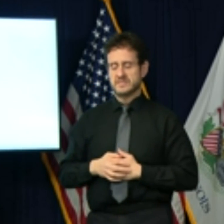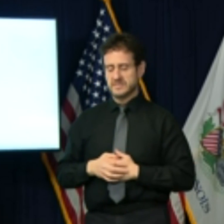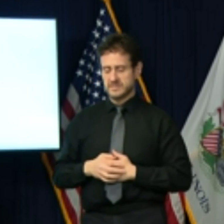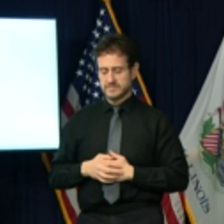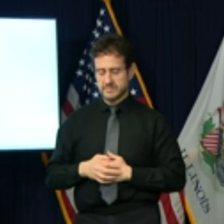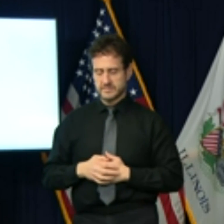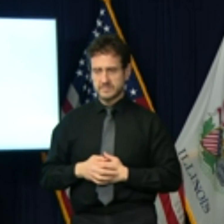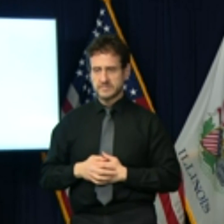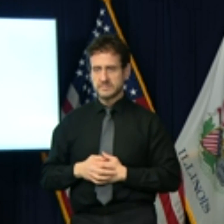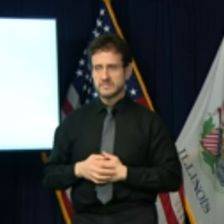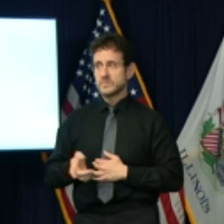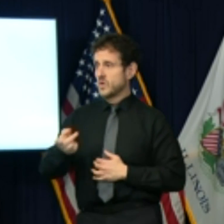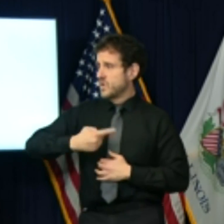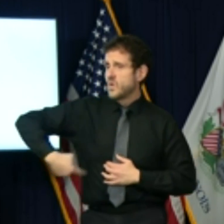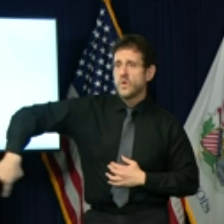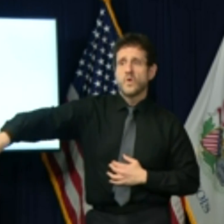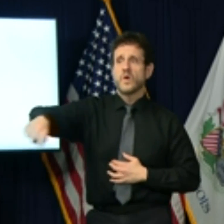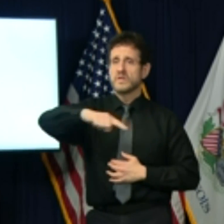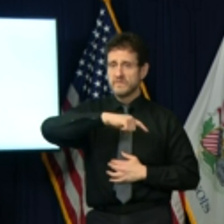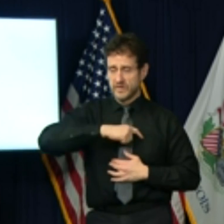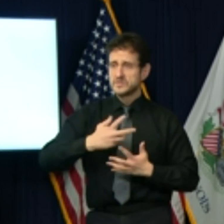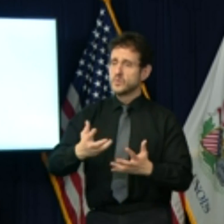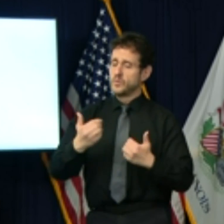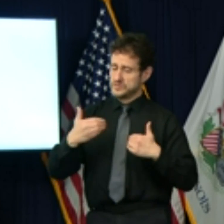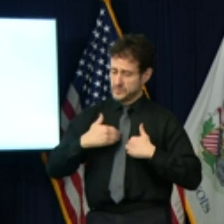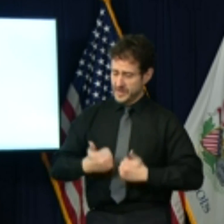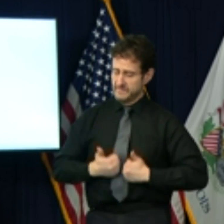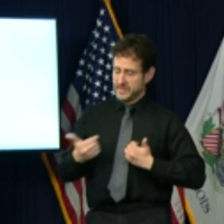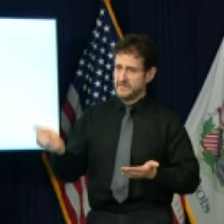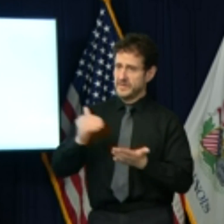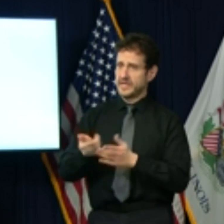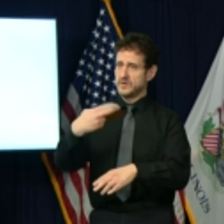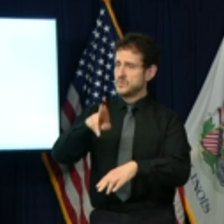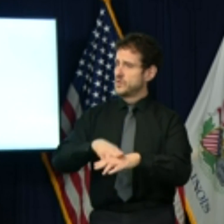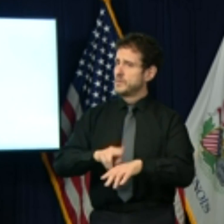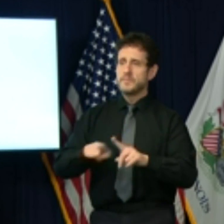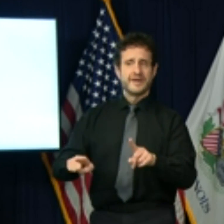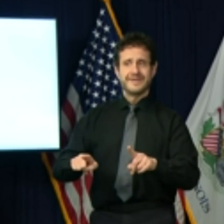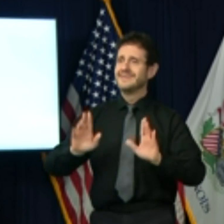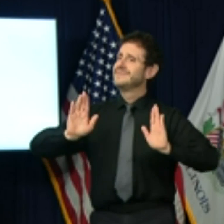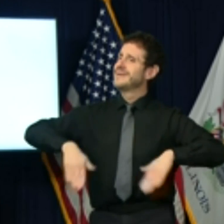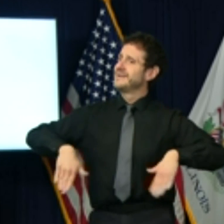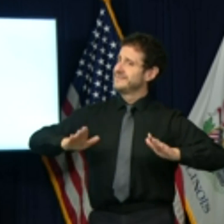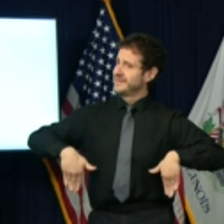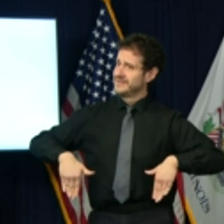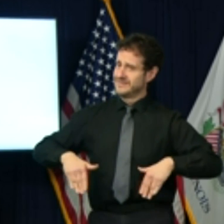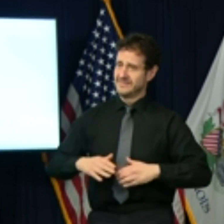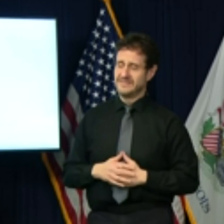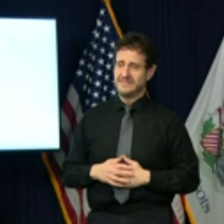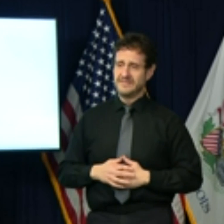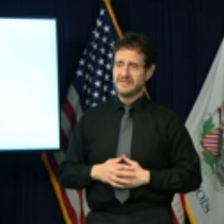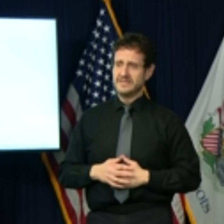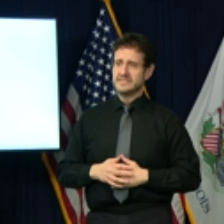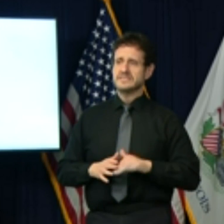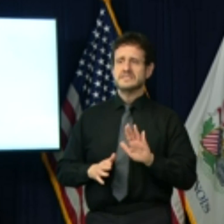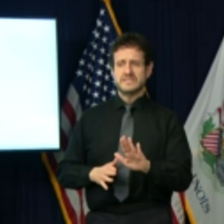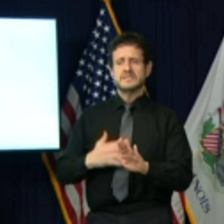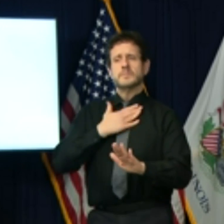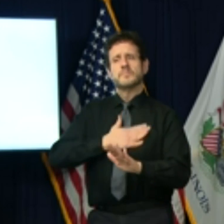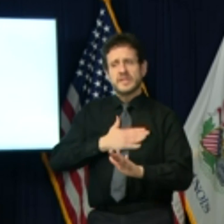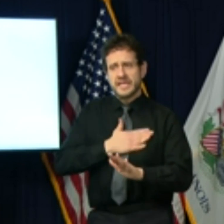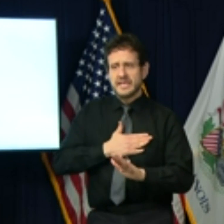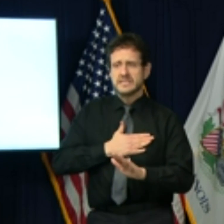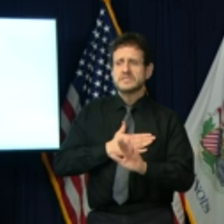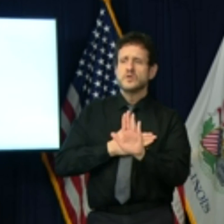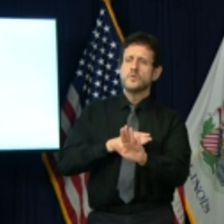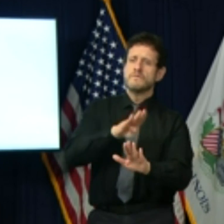We all want to get back to normal, but we can't get there just yet. I urge people to turn their frustration